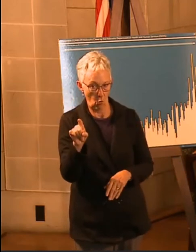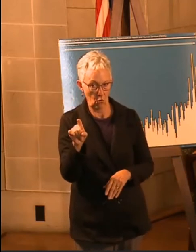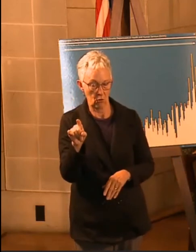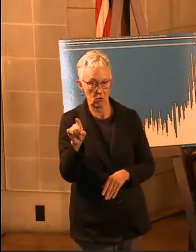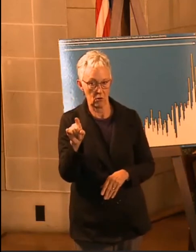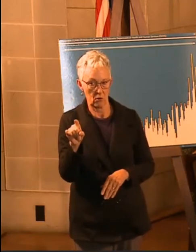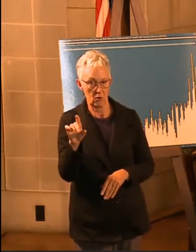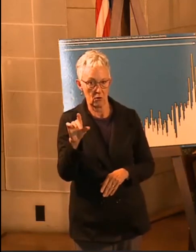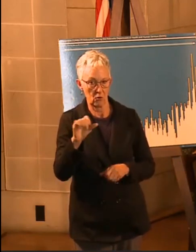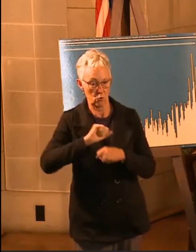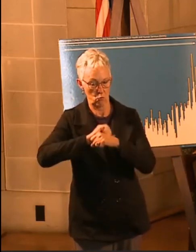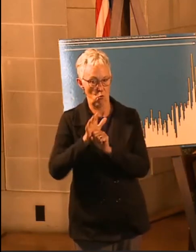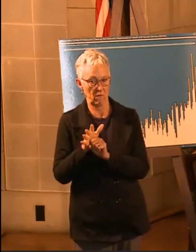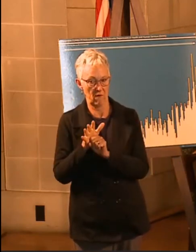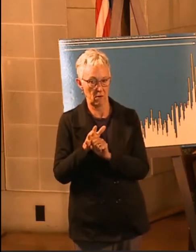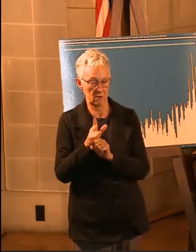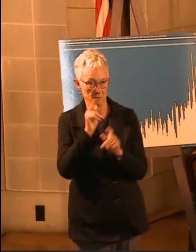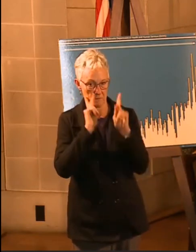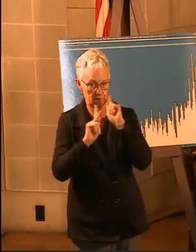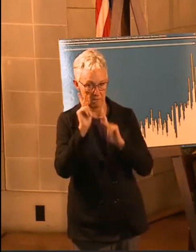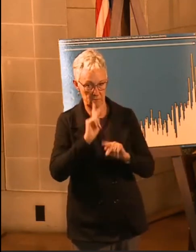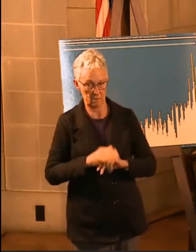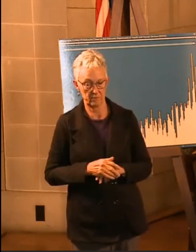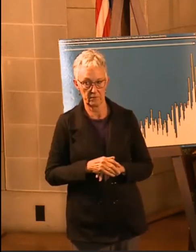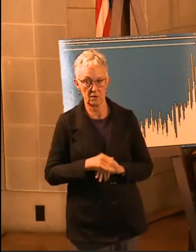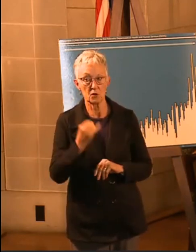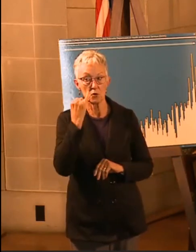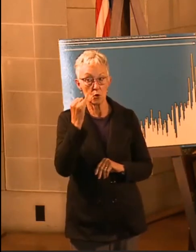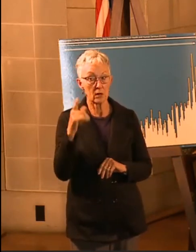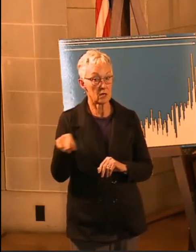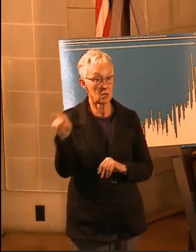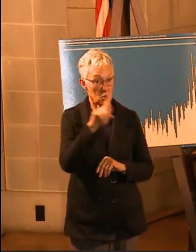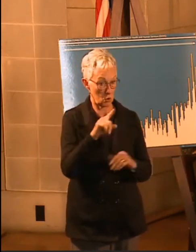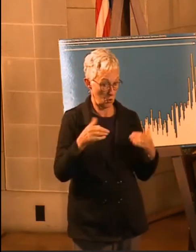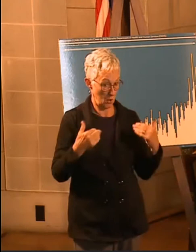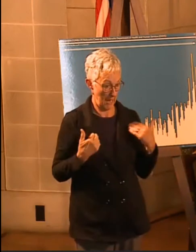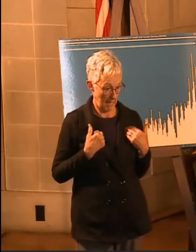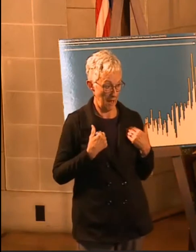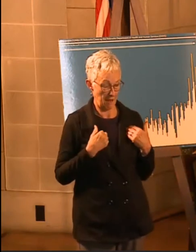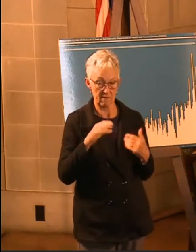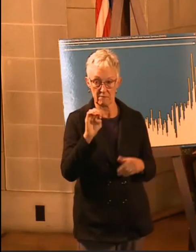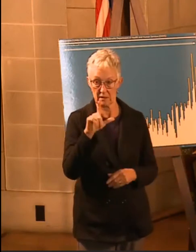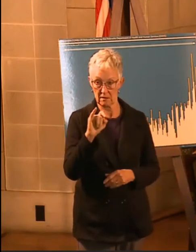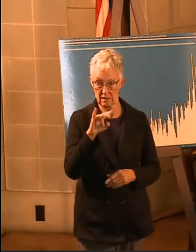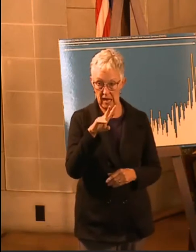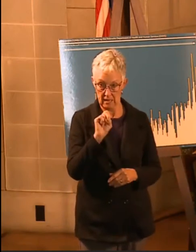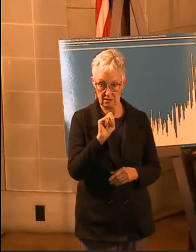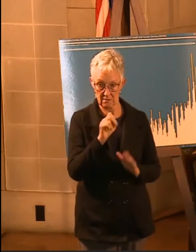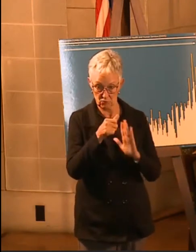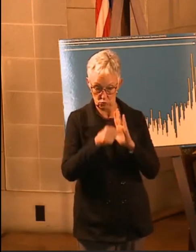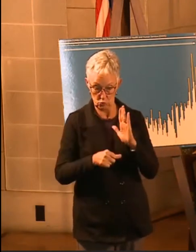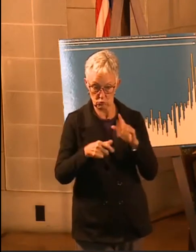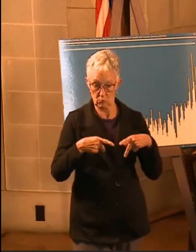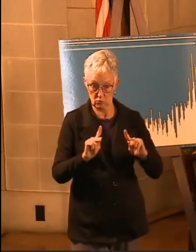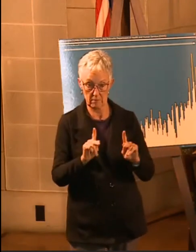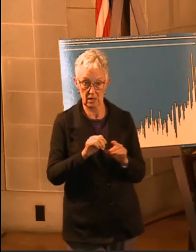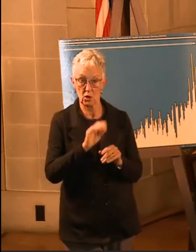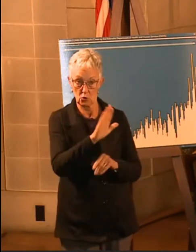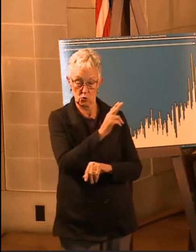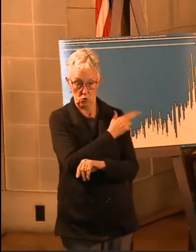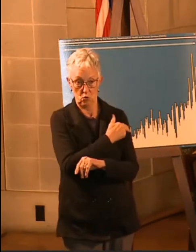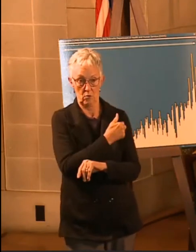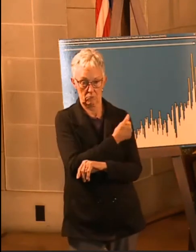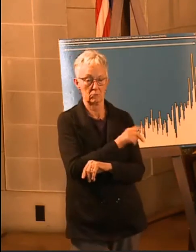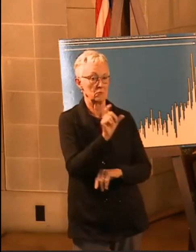surgeries. So that's a requirement that if you're doing elective surgeries, you keep a 10% cushion on your staffed hospital